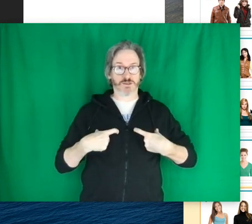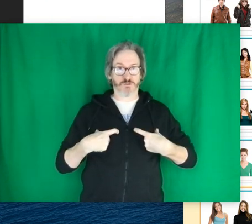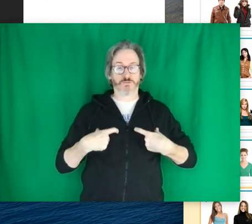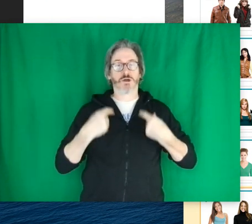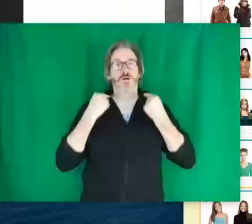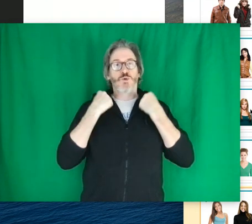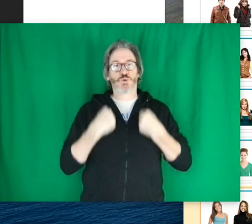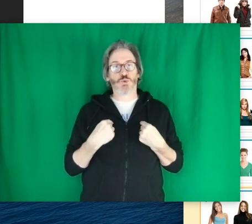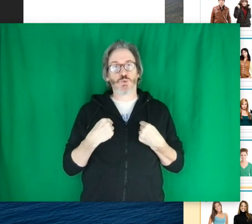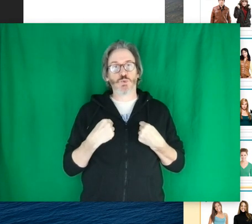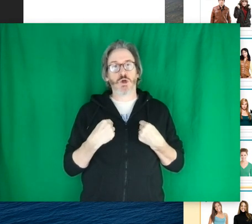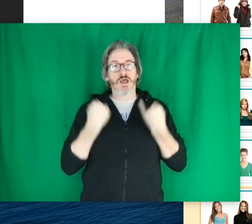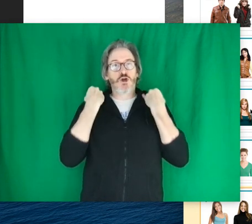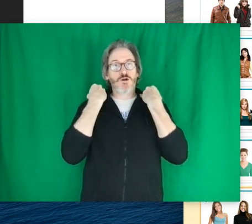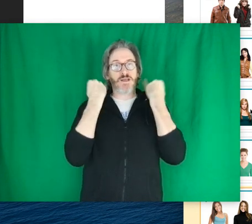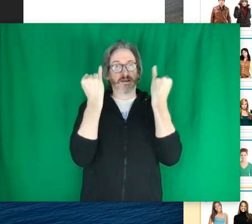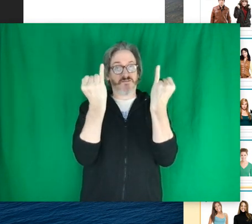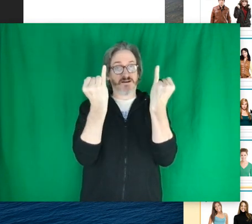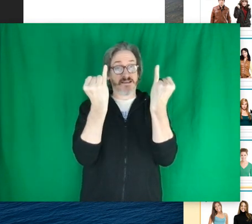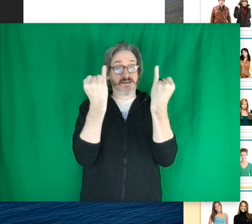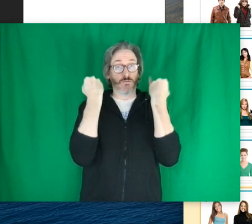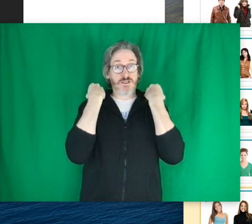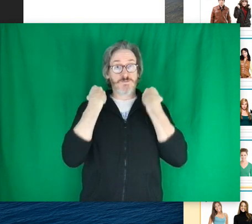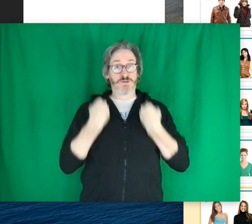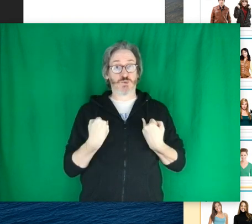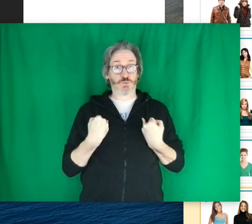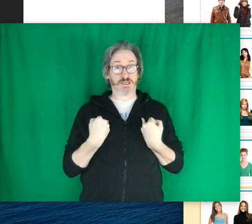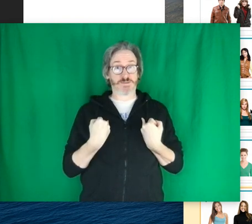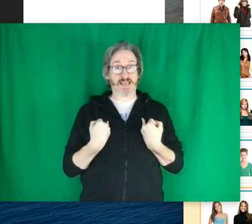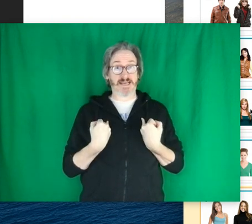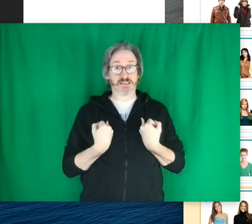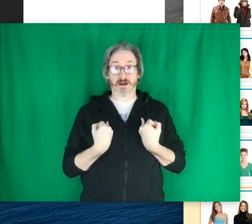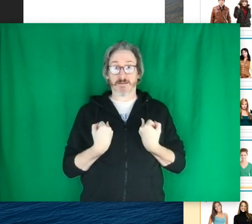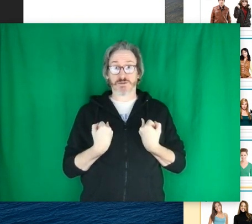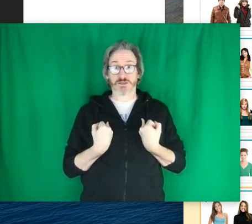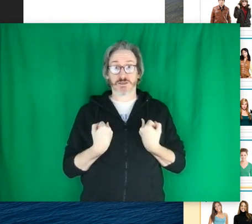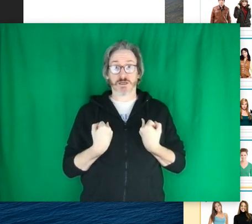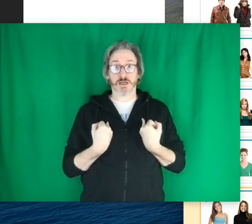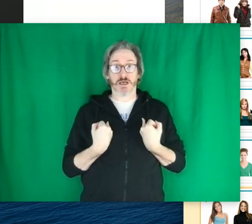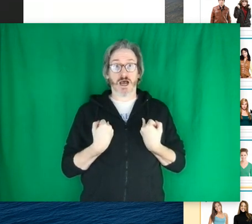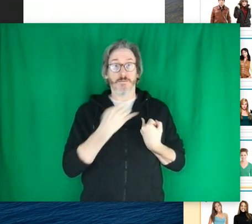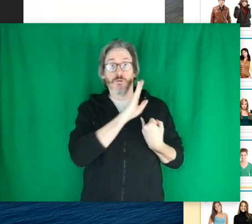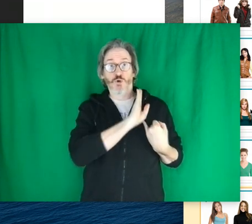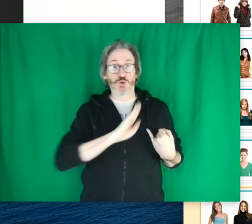big, thick ones. Boom. Could be very thin ones, like spaghetti straps.